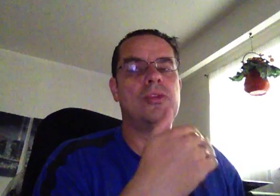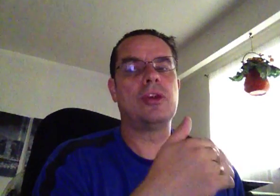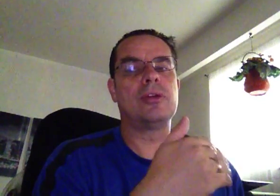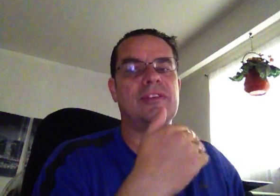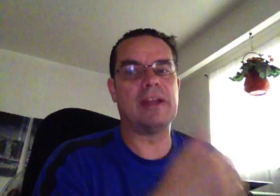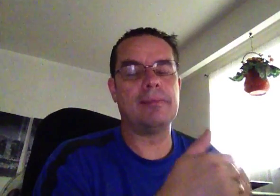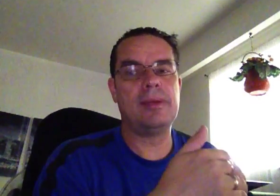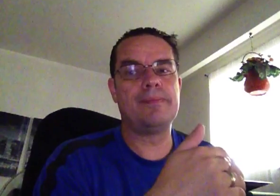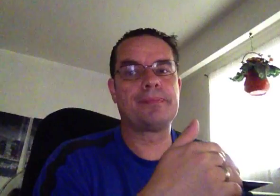their development.